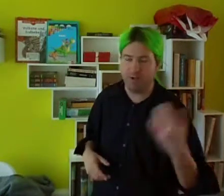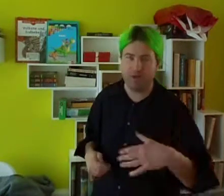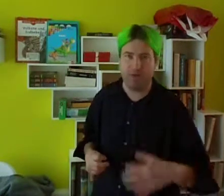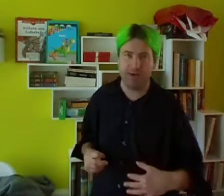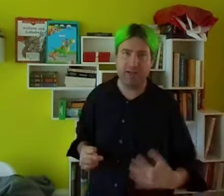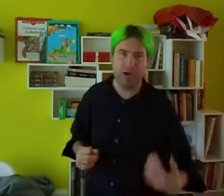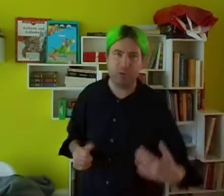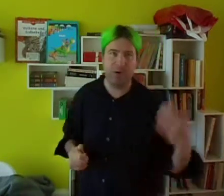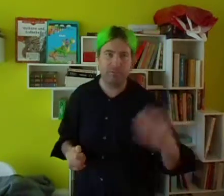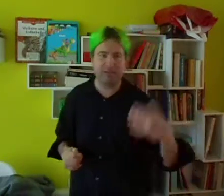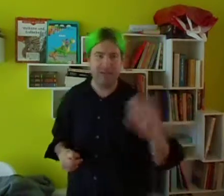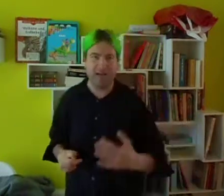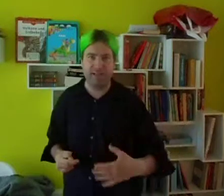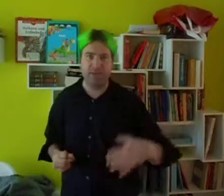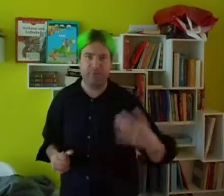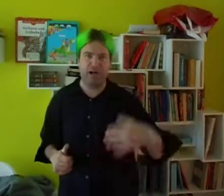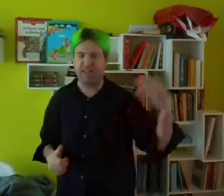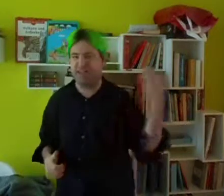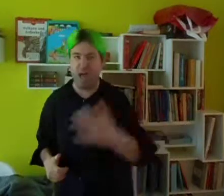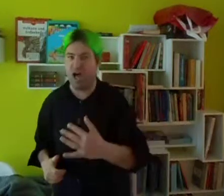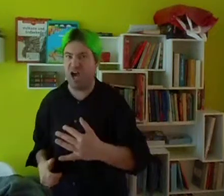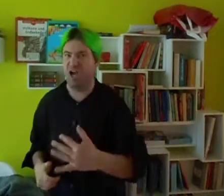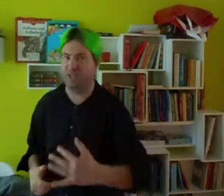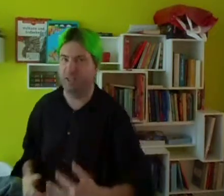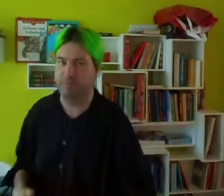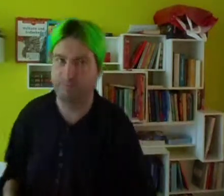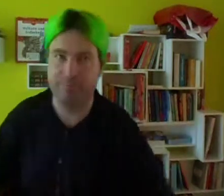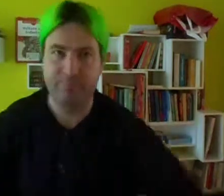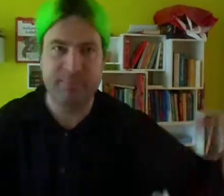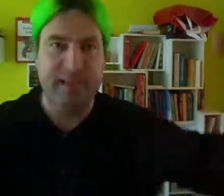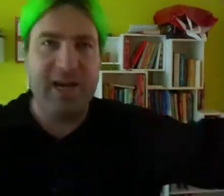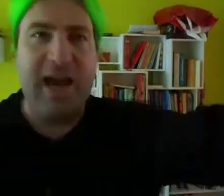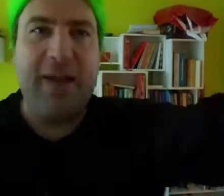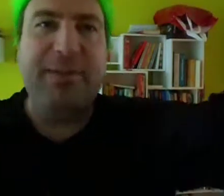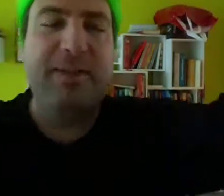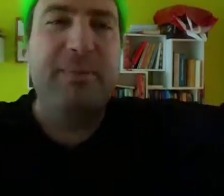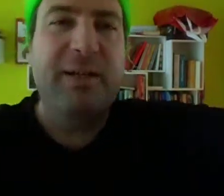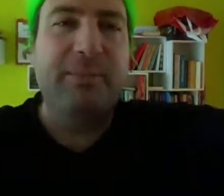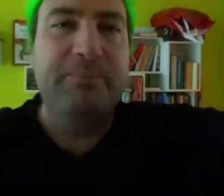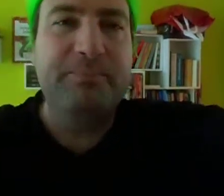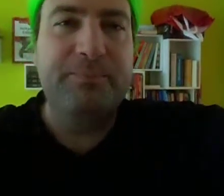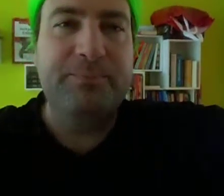the party out When we're side by slide Yeah MCB side And can roughly get a slope and view